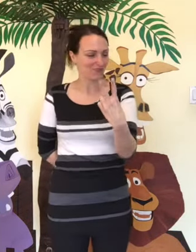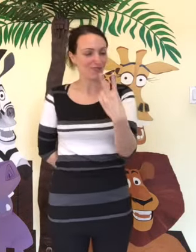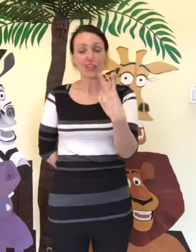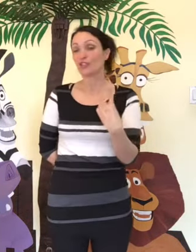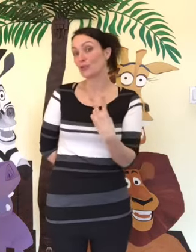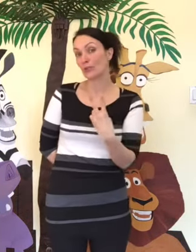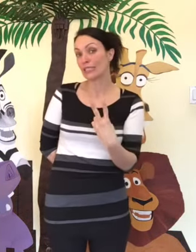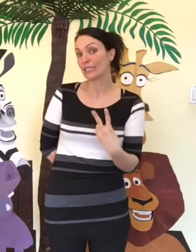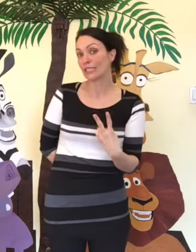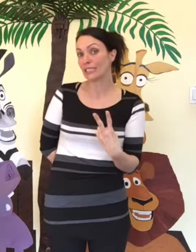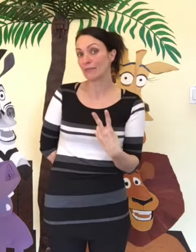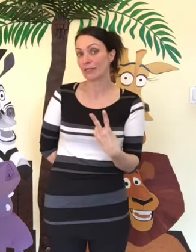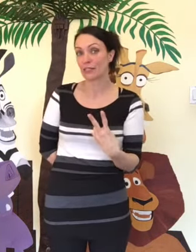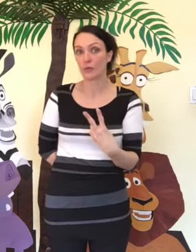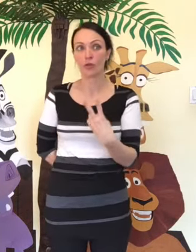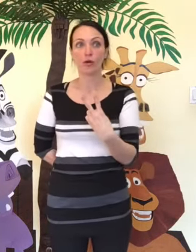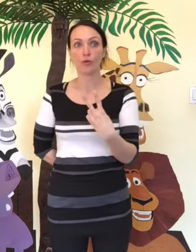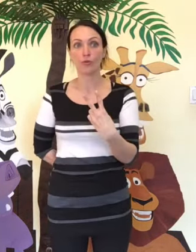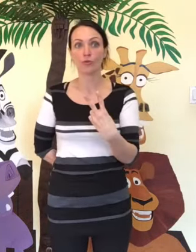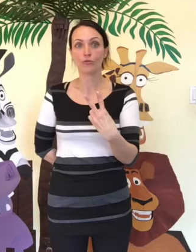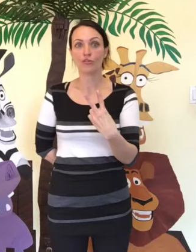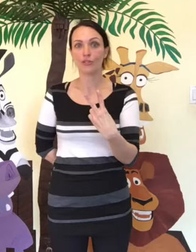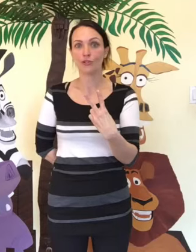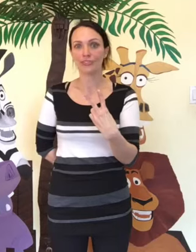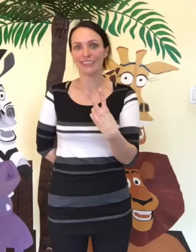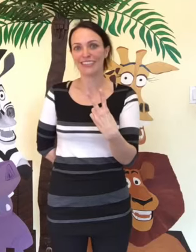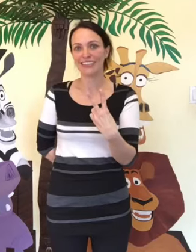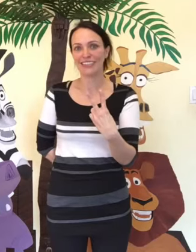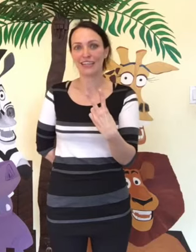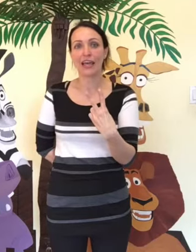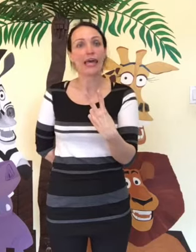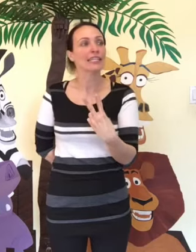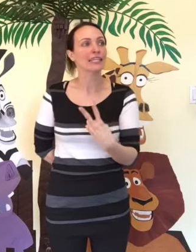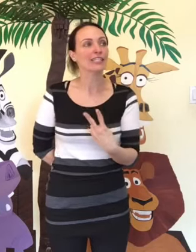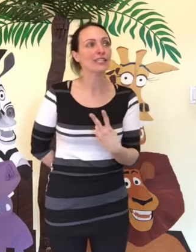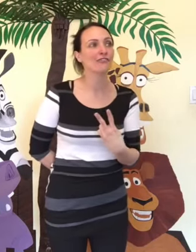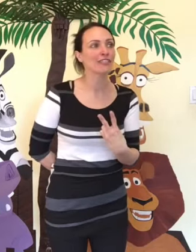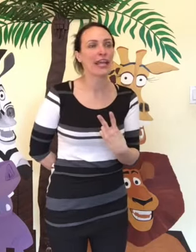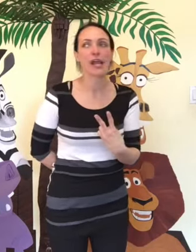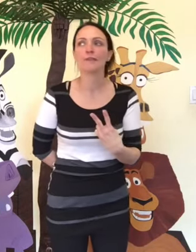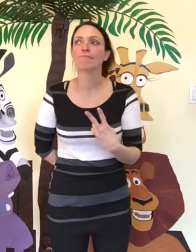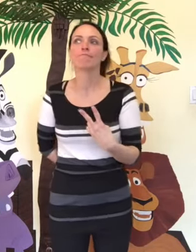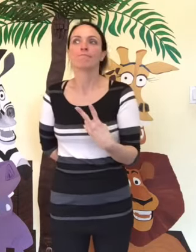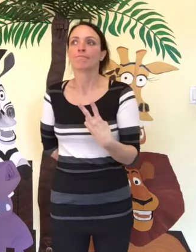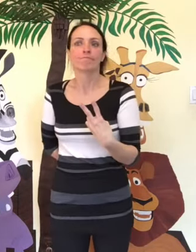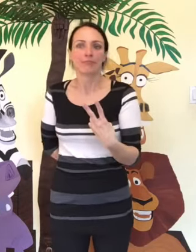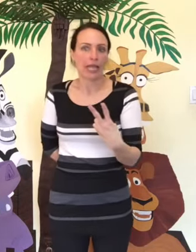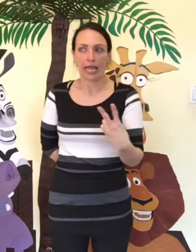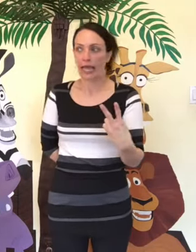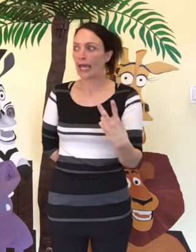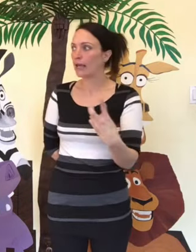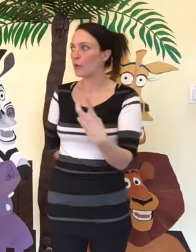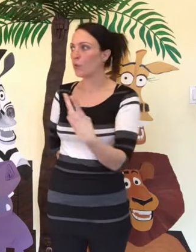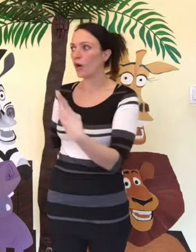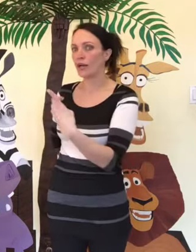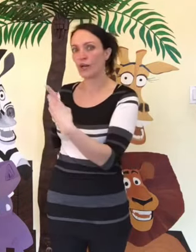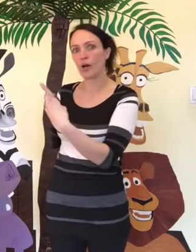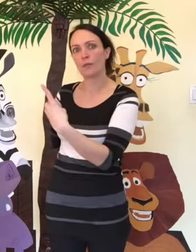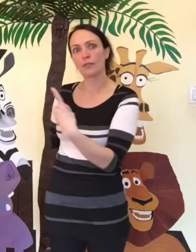Two little Easter bunnies were all so still. They sniffed the air and one hopped